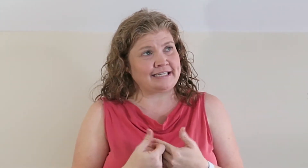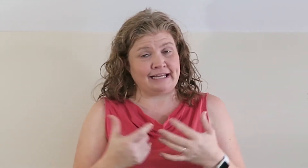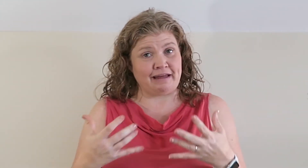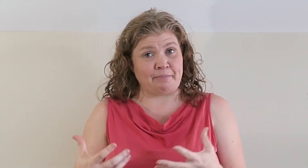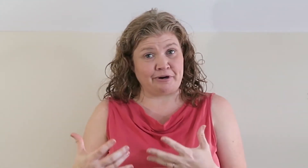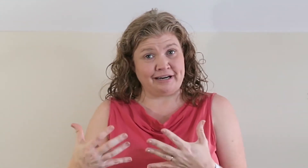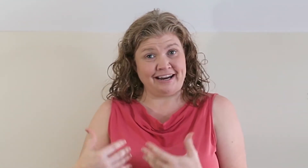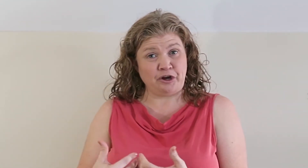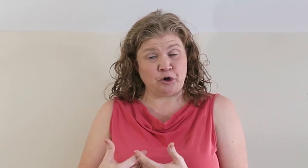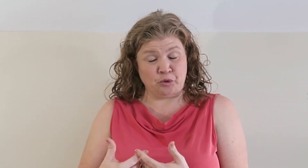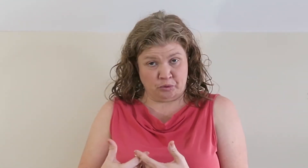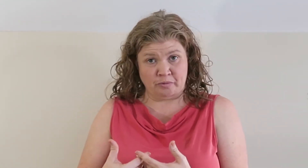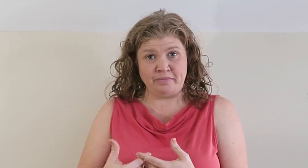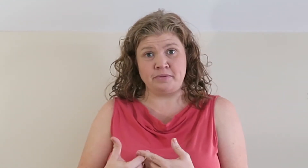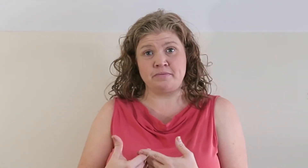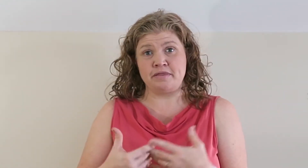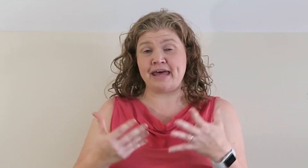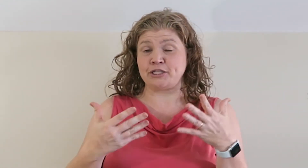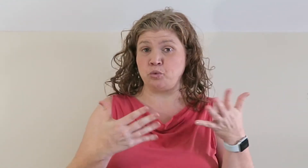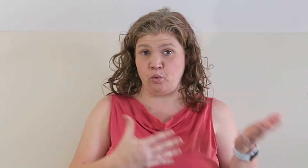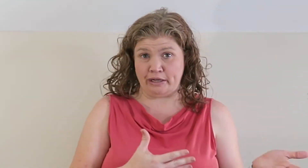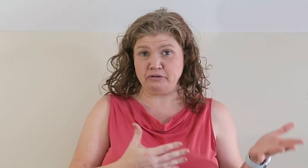a lab credit at home that's well